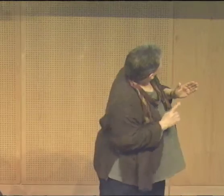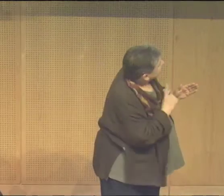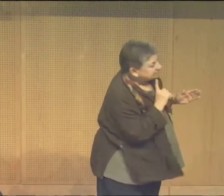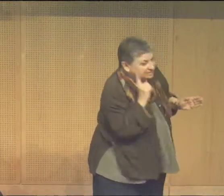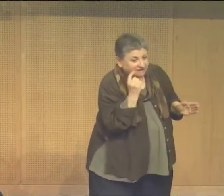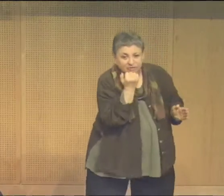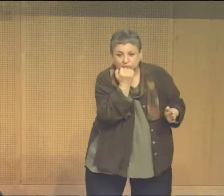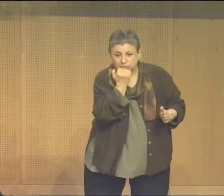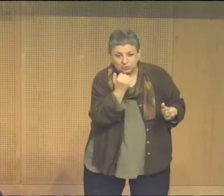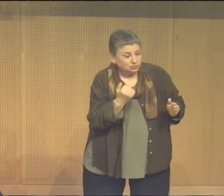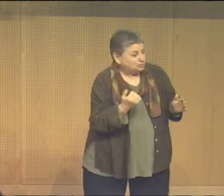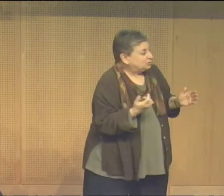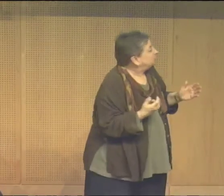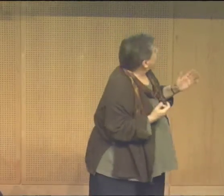deaf mute yep